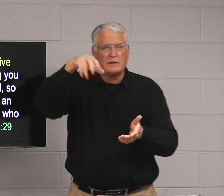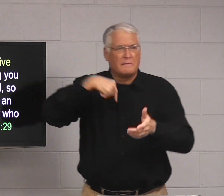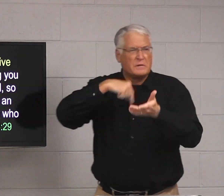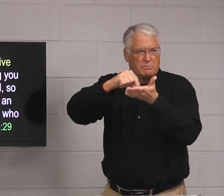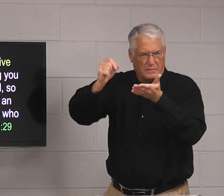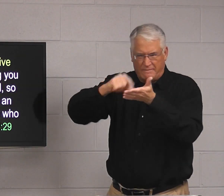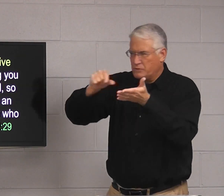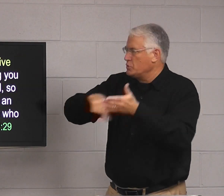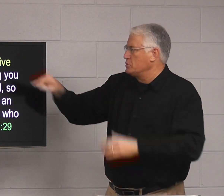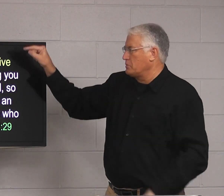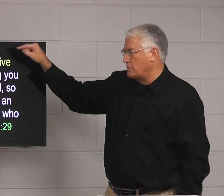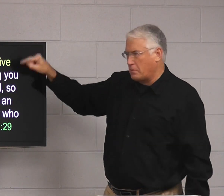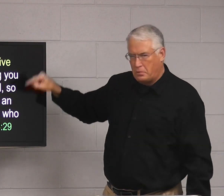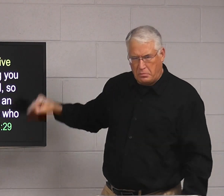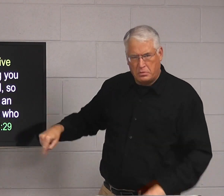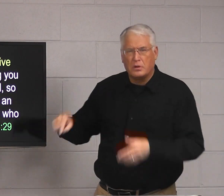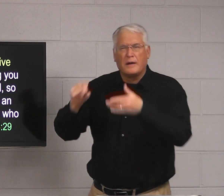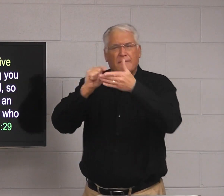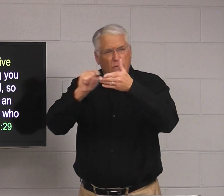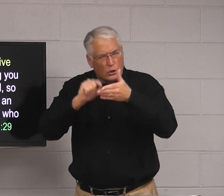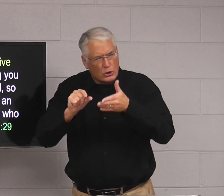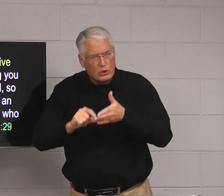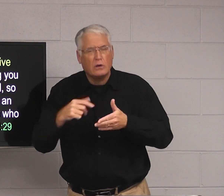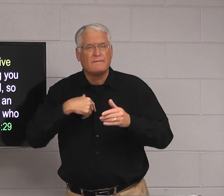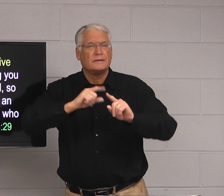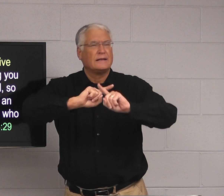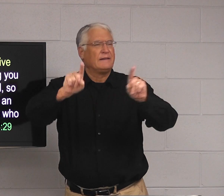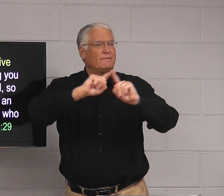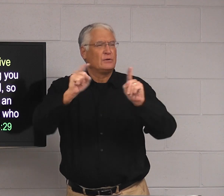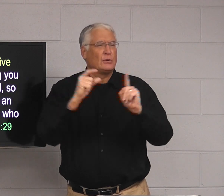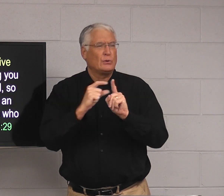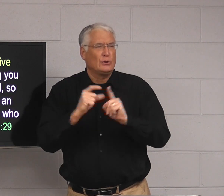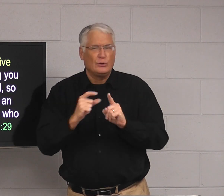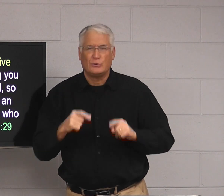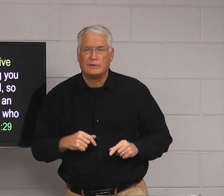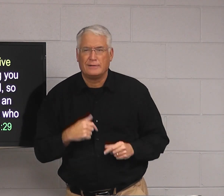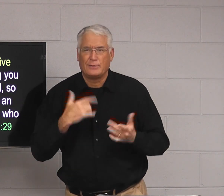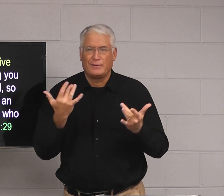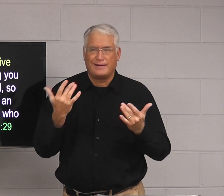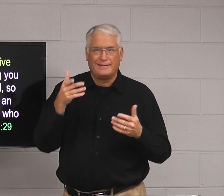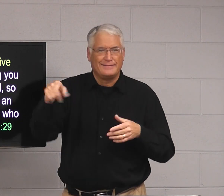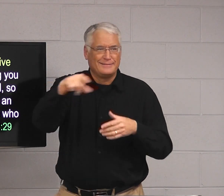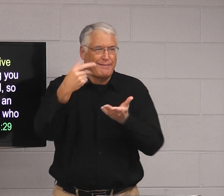different verses here that use different words.